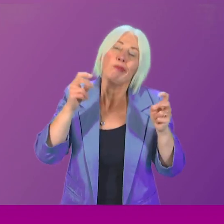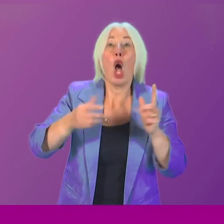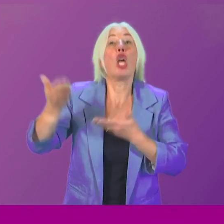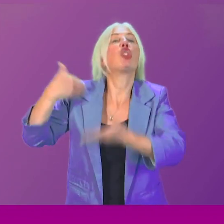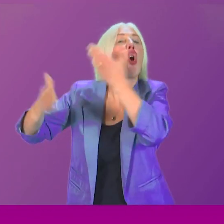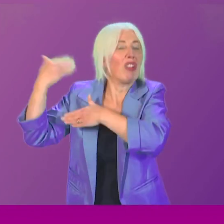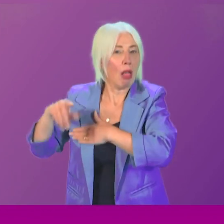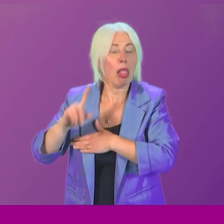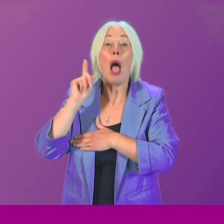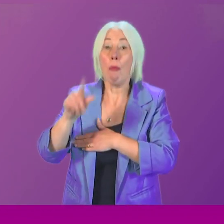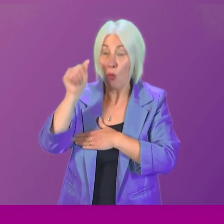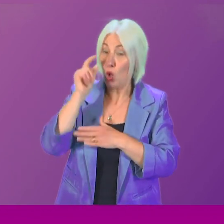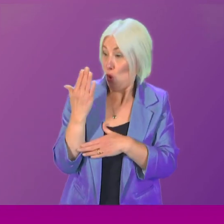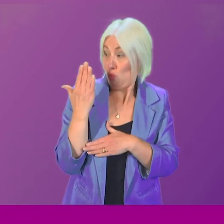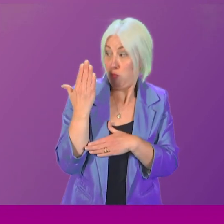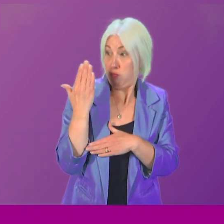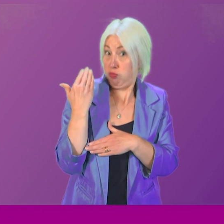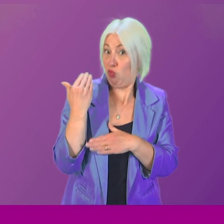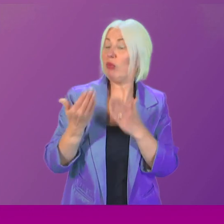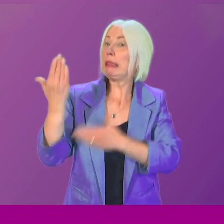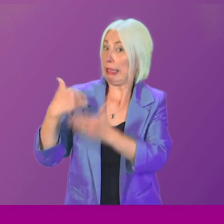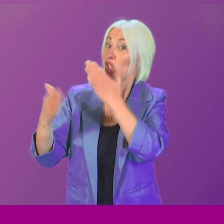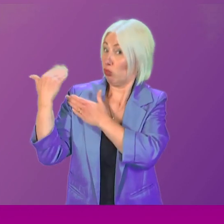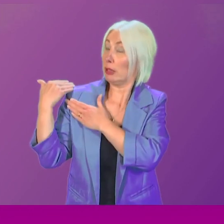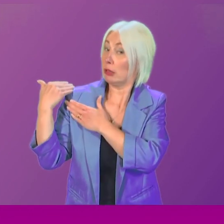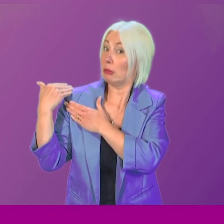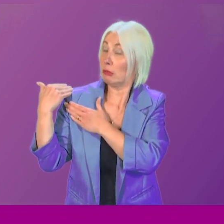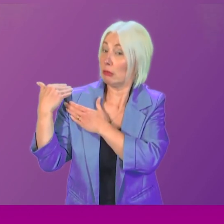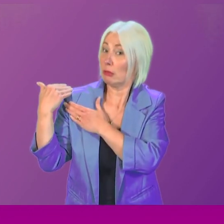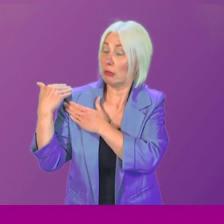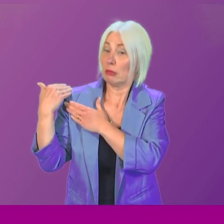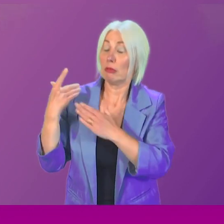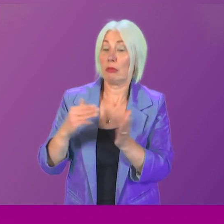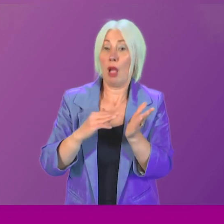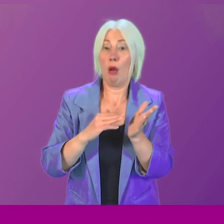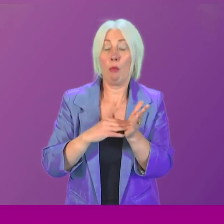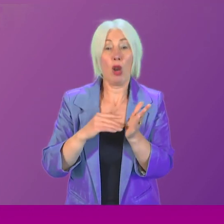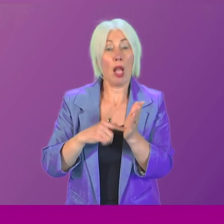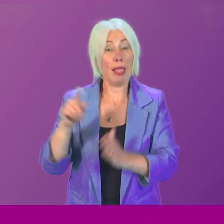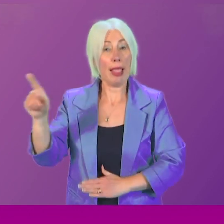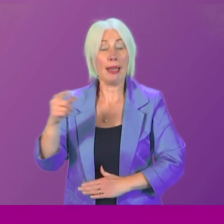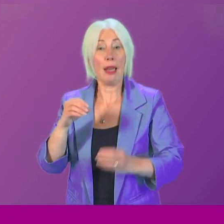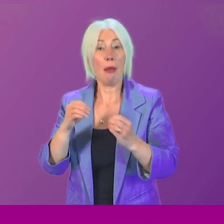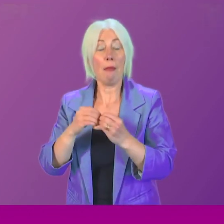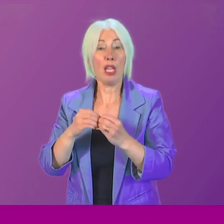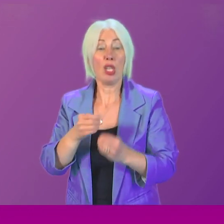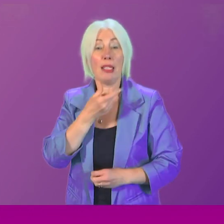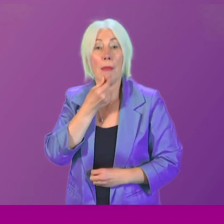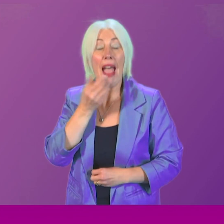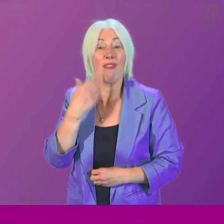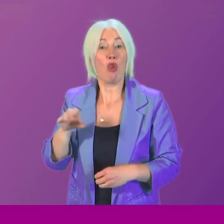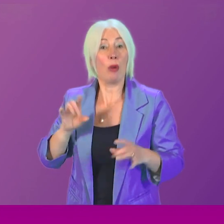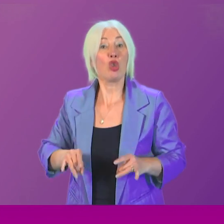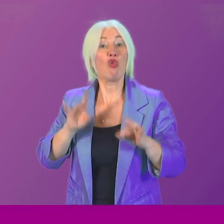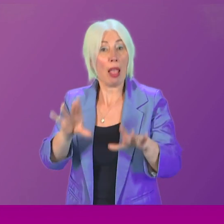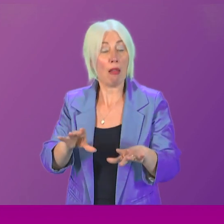we recognise that it is recent history that we are talking about. Monica Lennon was referencing the man who I know is with us from Australia, but